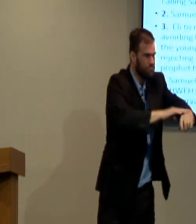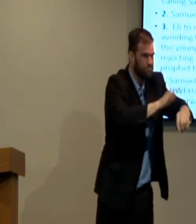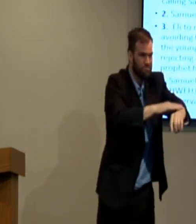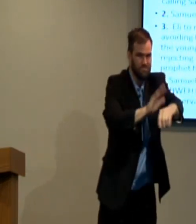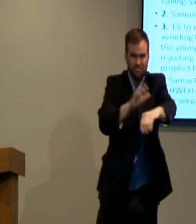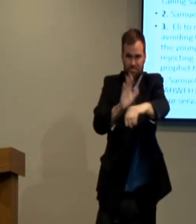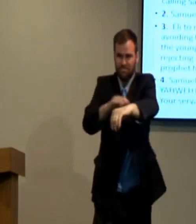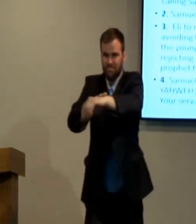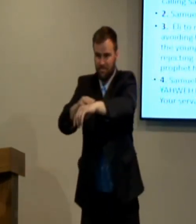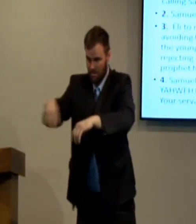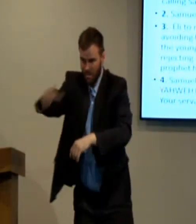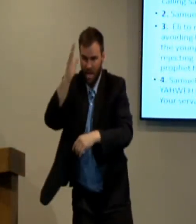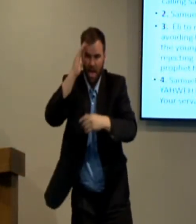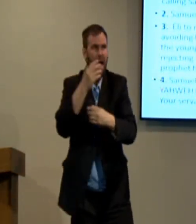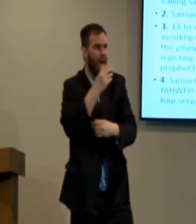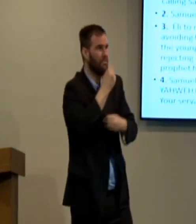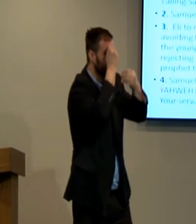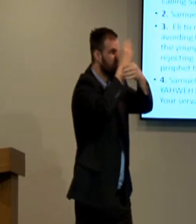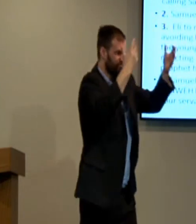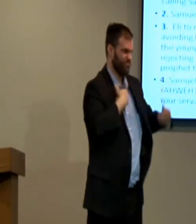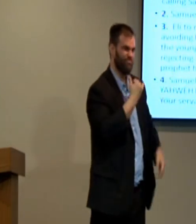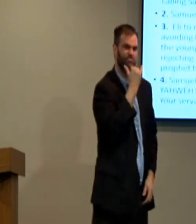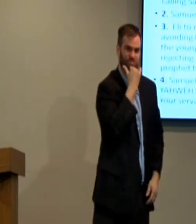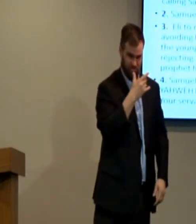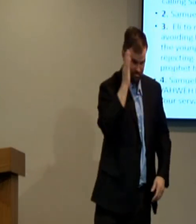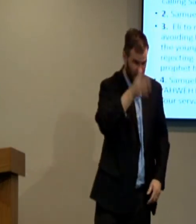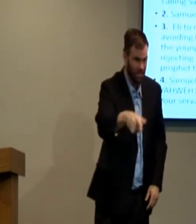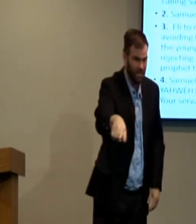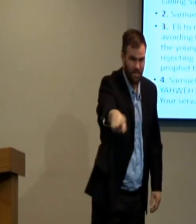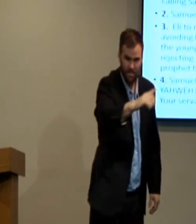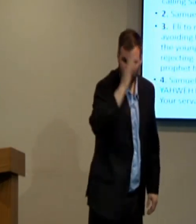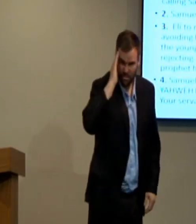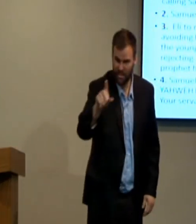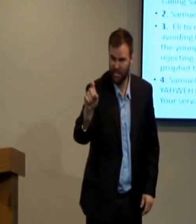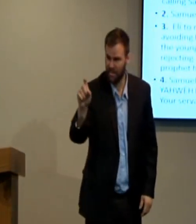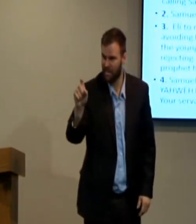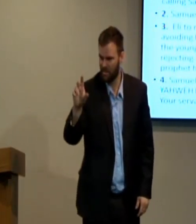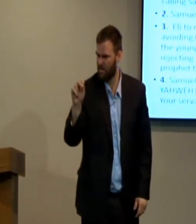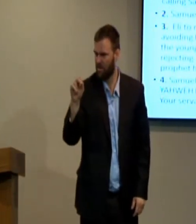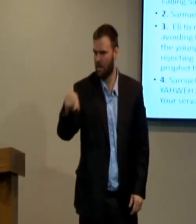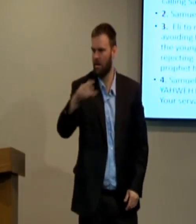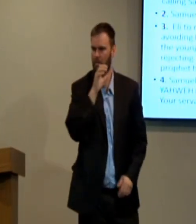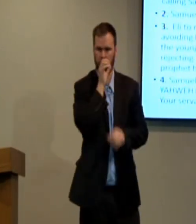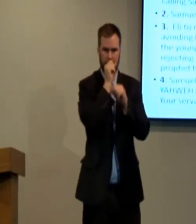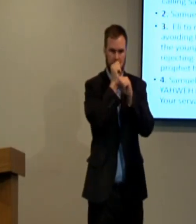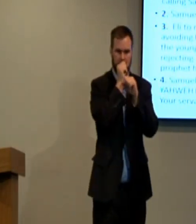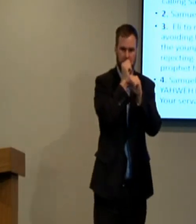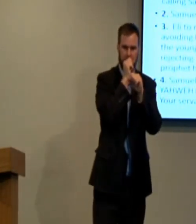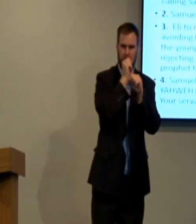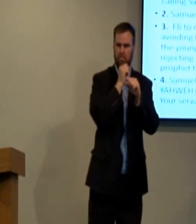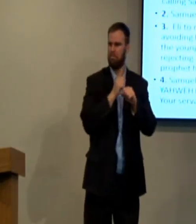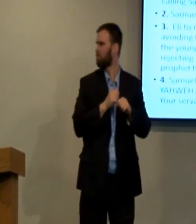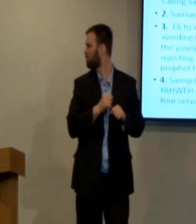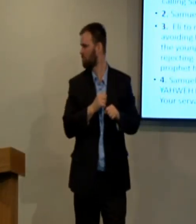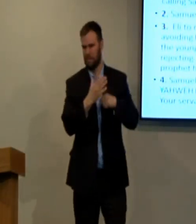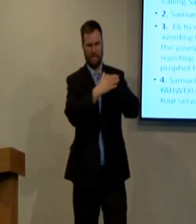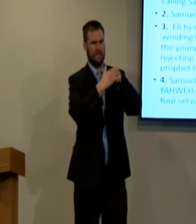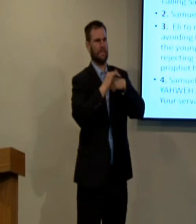Would you guys want to tell your sin to everyone? Yes, I've done this sin, I've done this sin, I've done that sin. No, we conceal